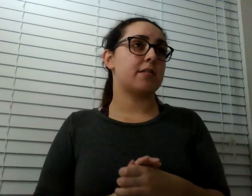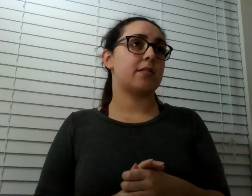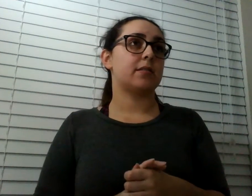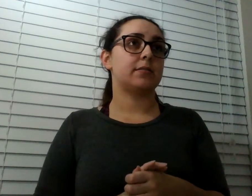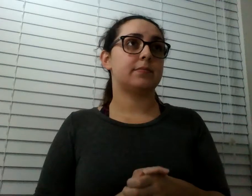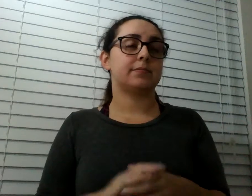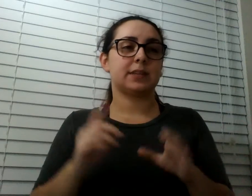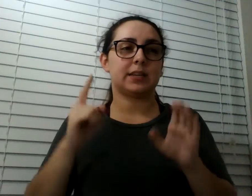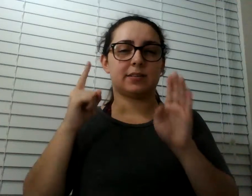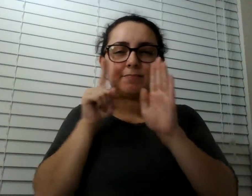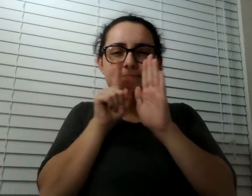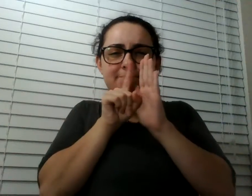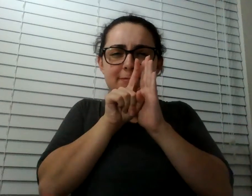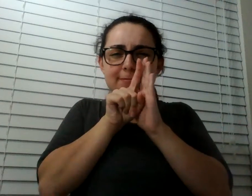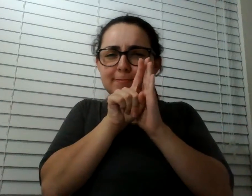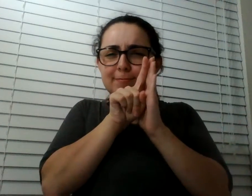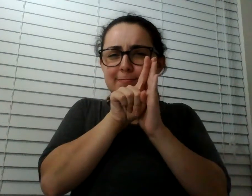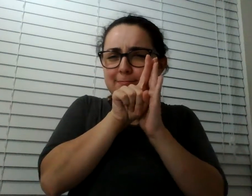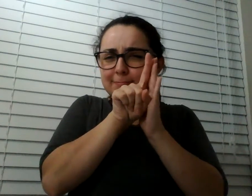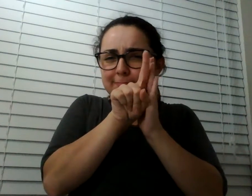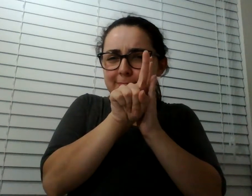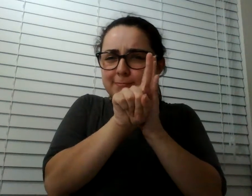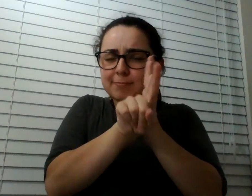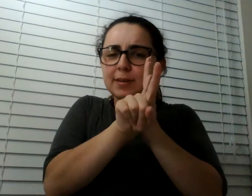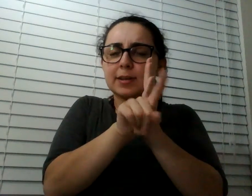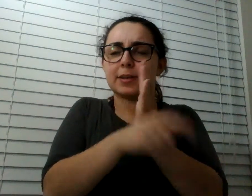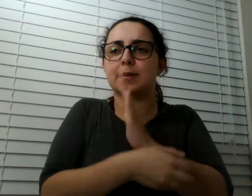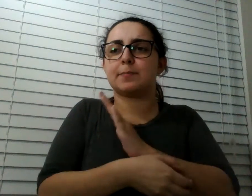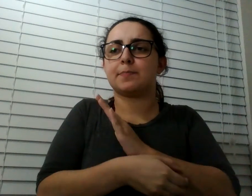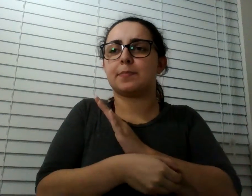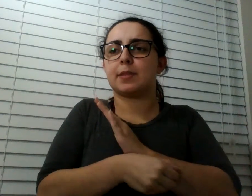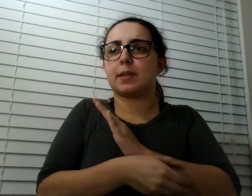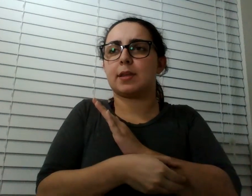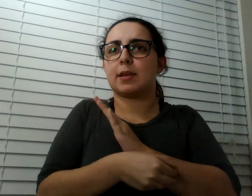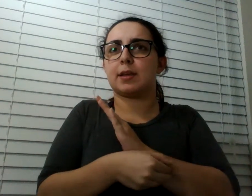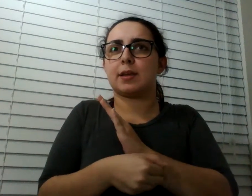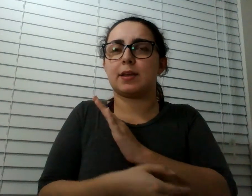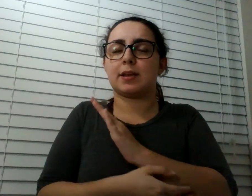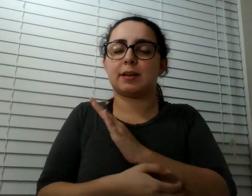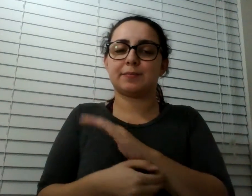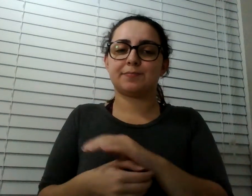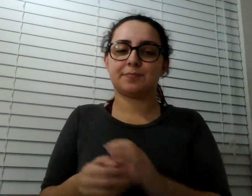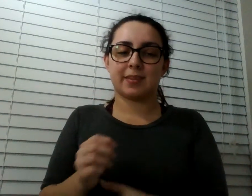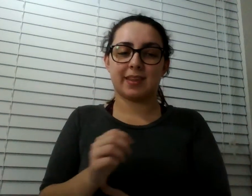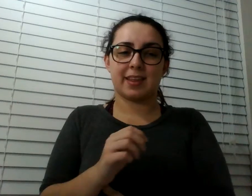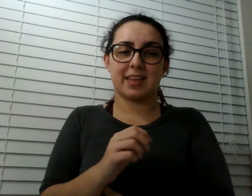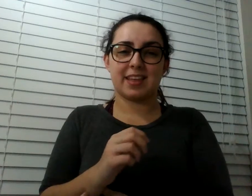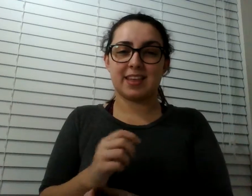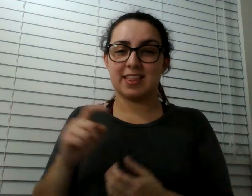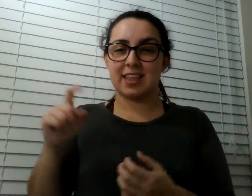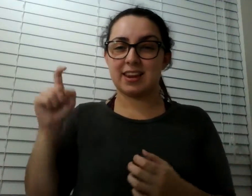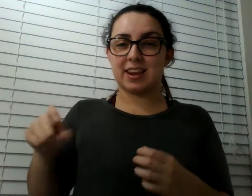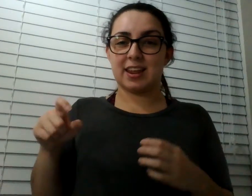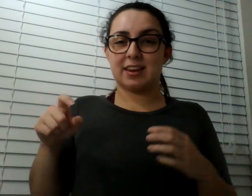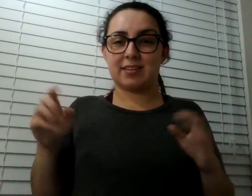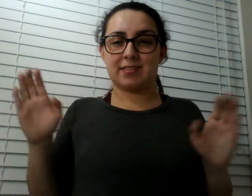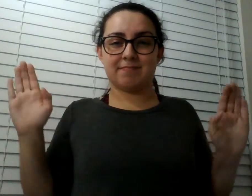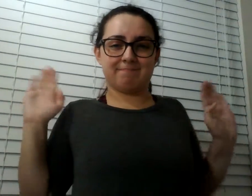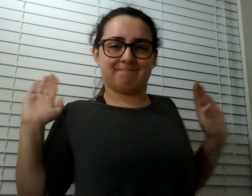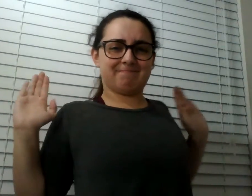I'd like to get off this plant. I had to, like, put my back against one wall and my